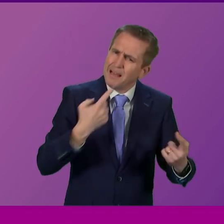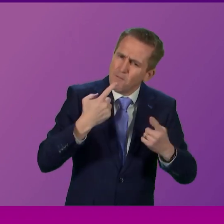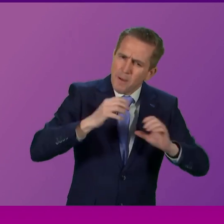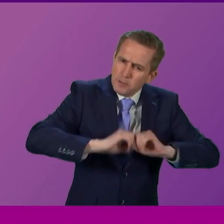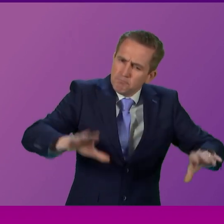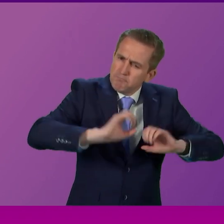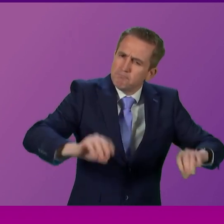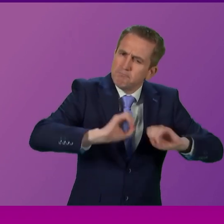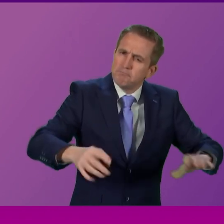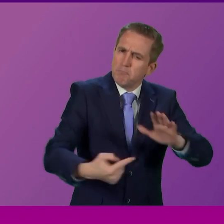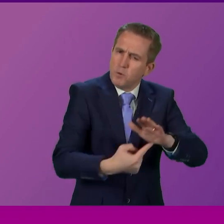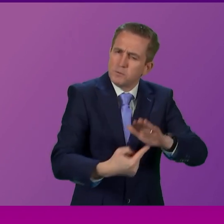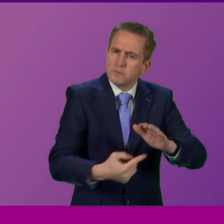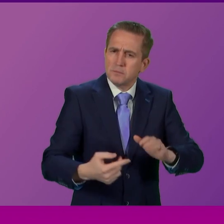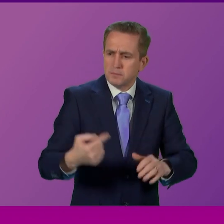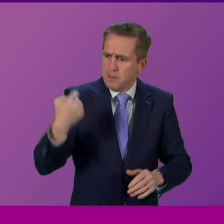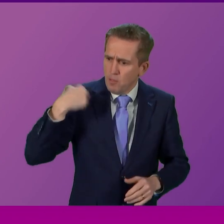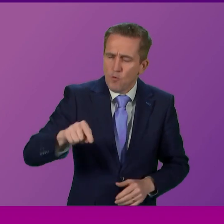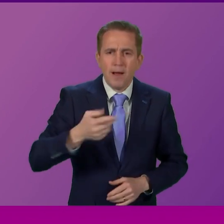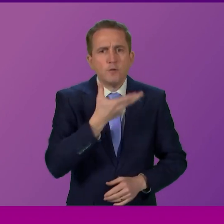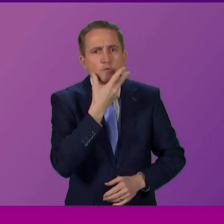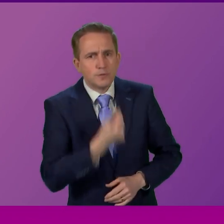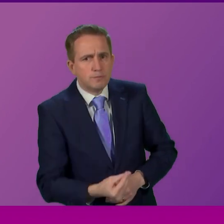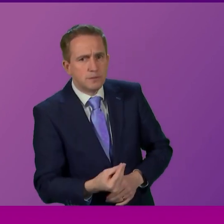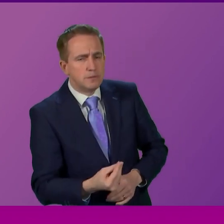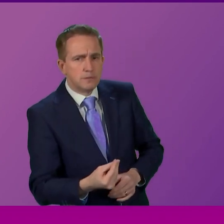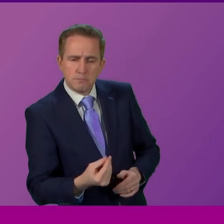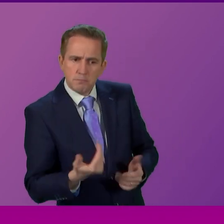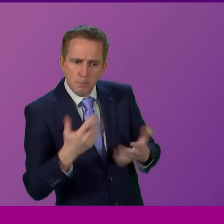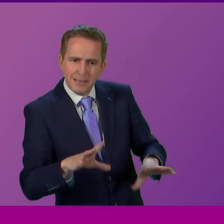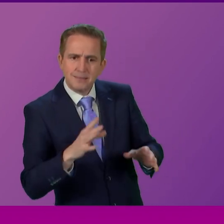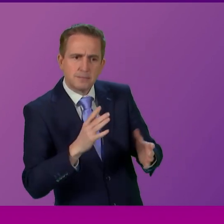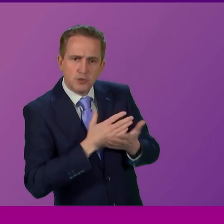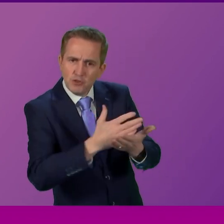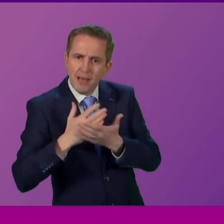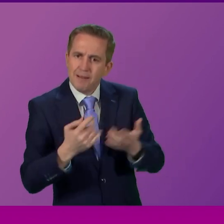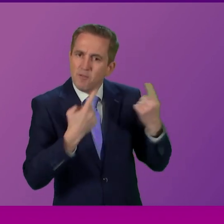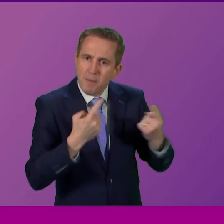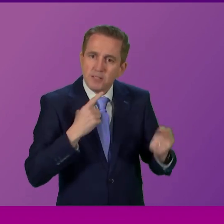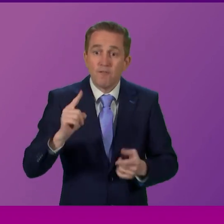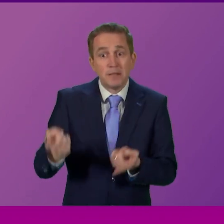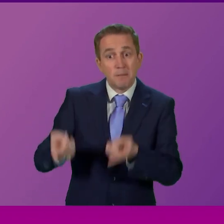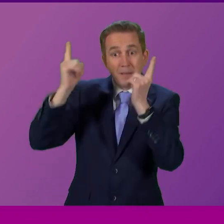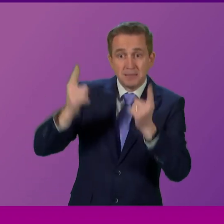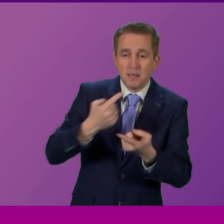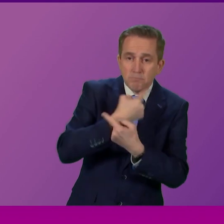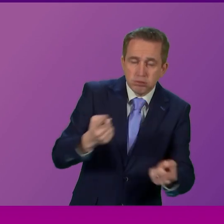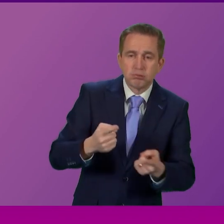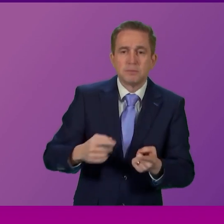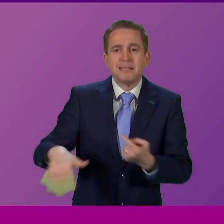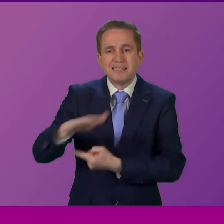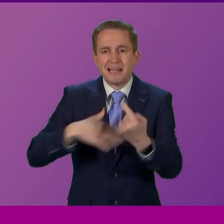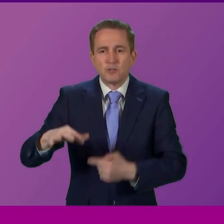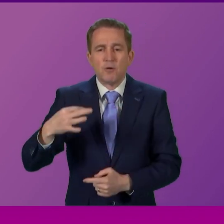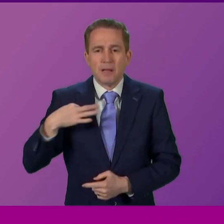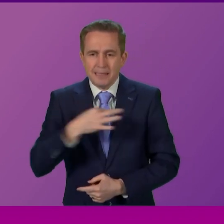important and you may have seen throughout the festive period that I was reiterating some of that health messaging the First Minister was the likes of the National Clinical Director